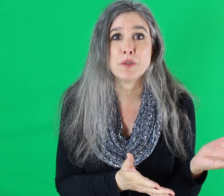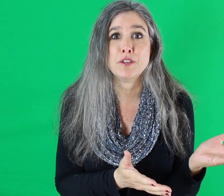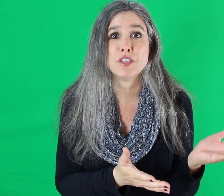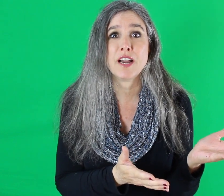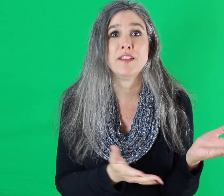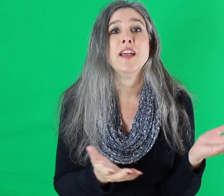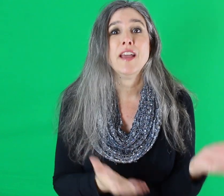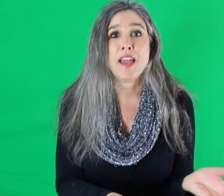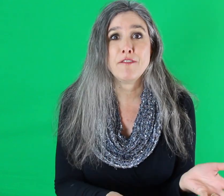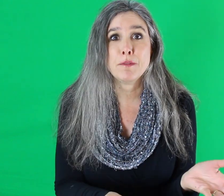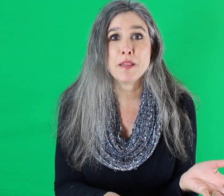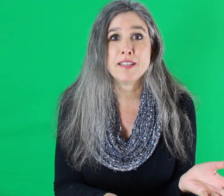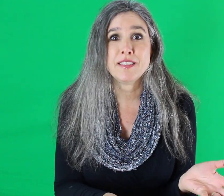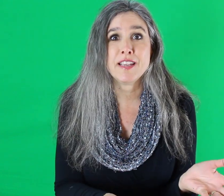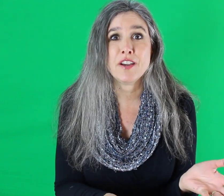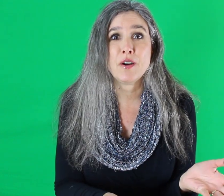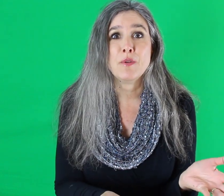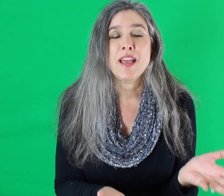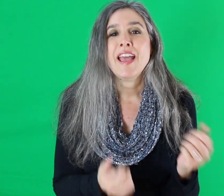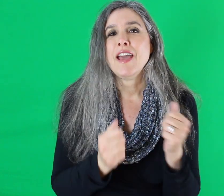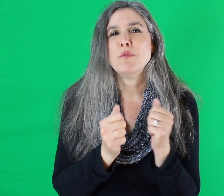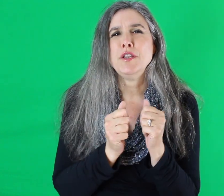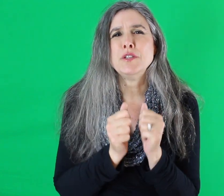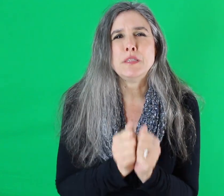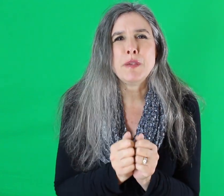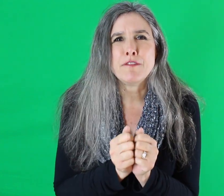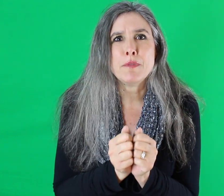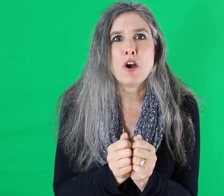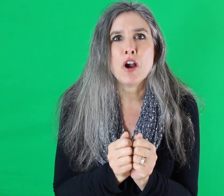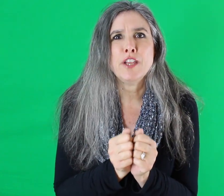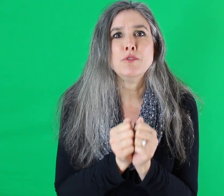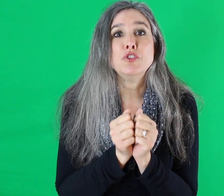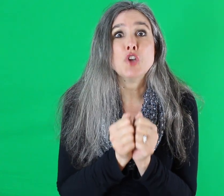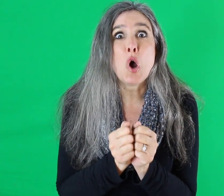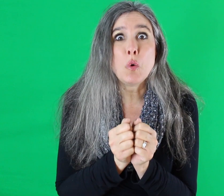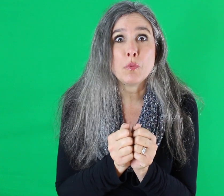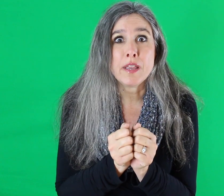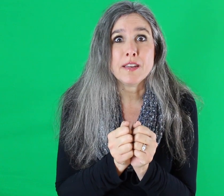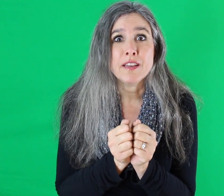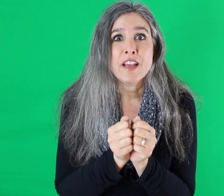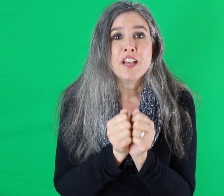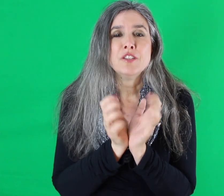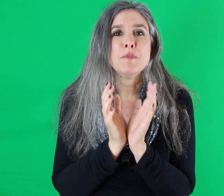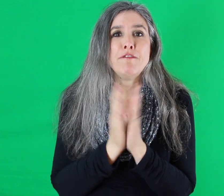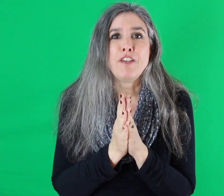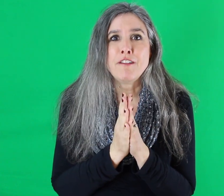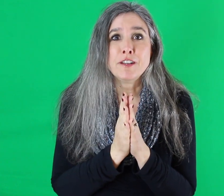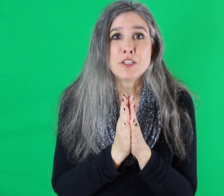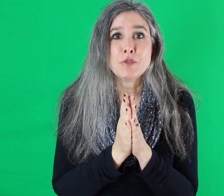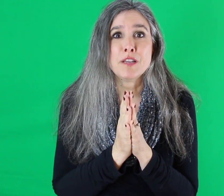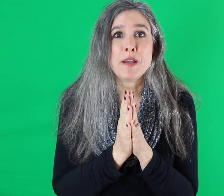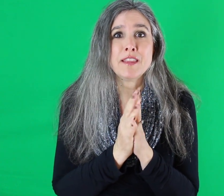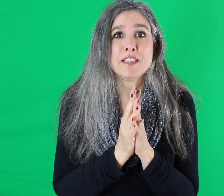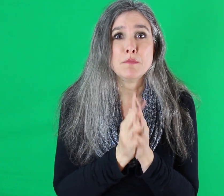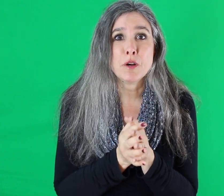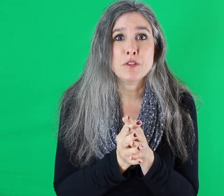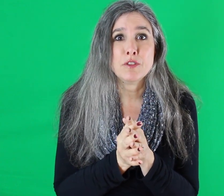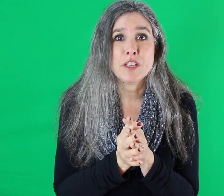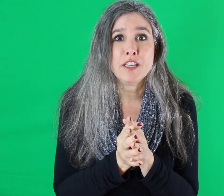with your child every place they go. And when you speak from the heart, you don't read. So my favorite story about this is Martin Luther King